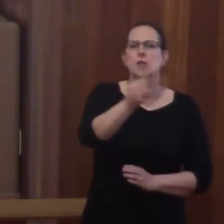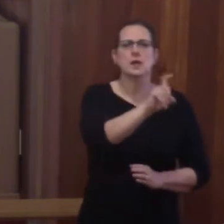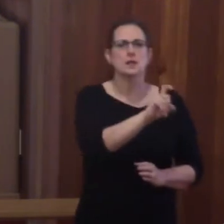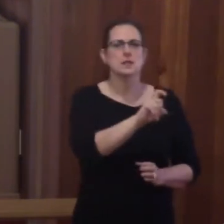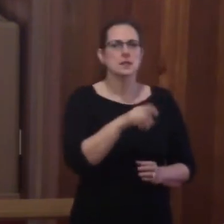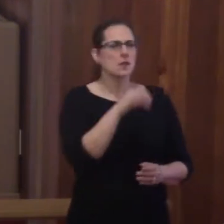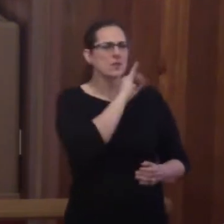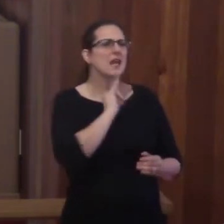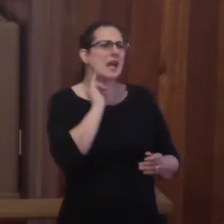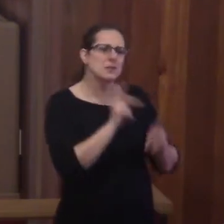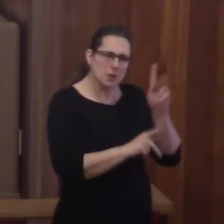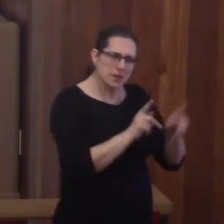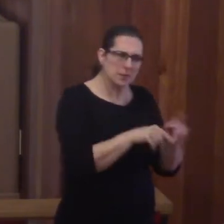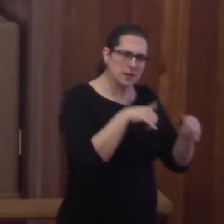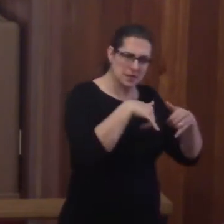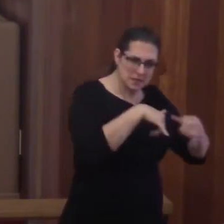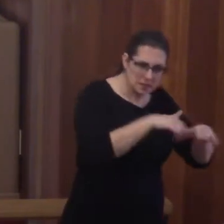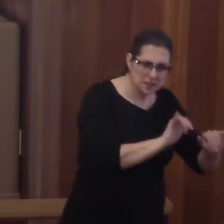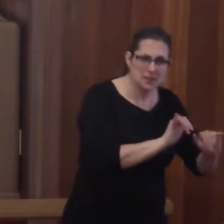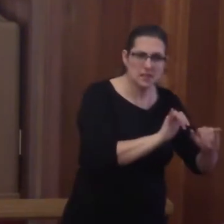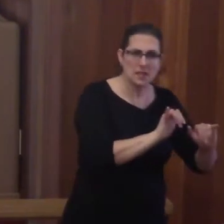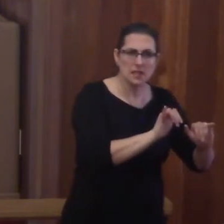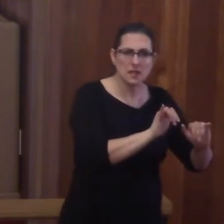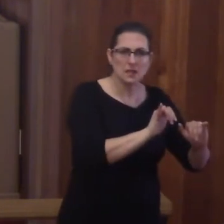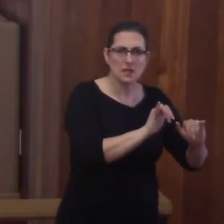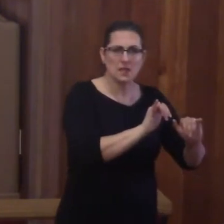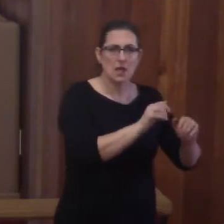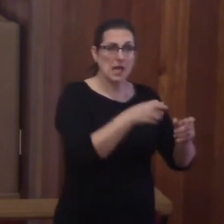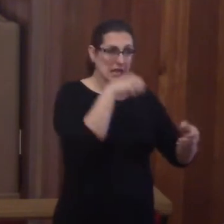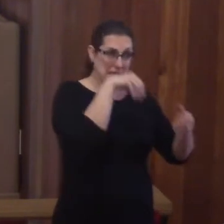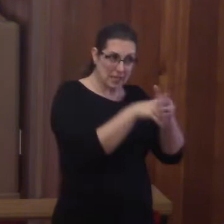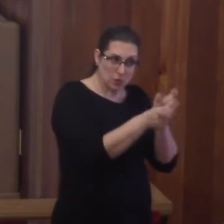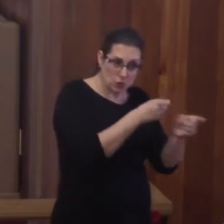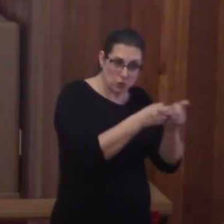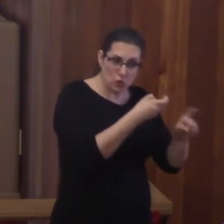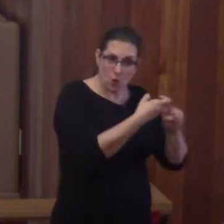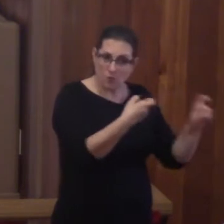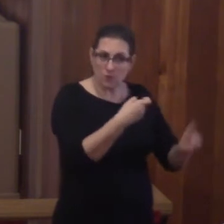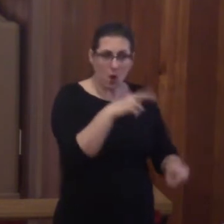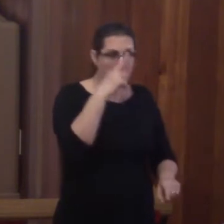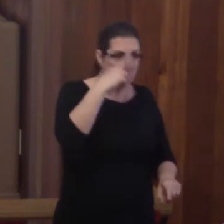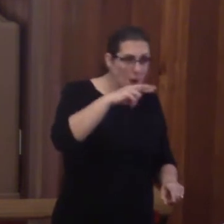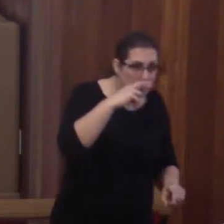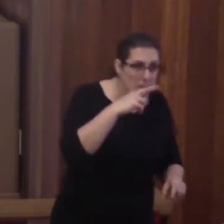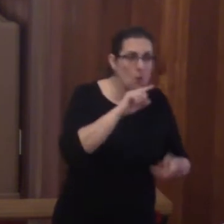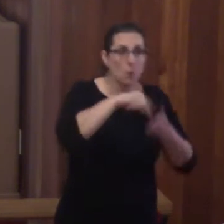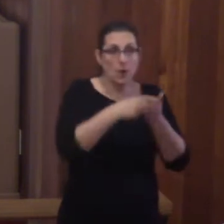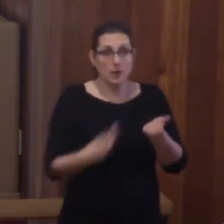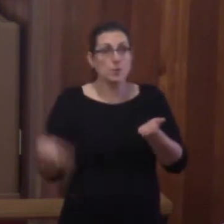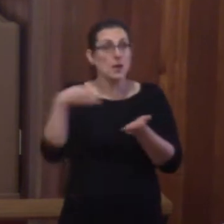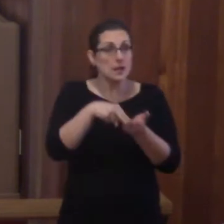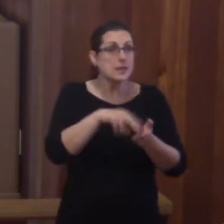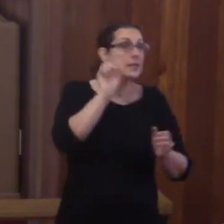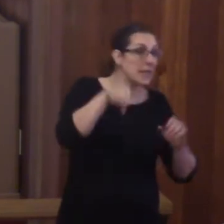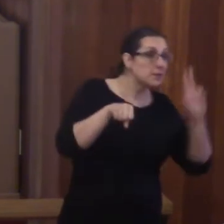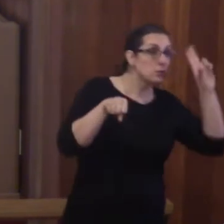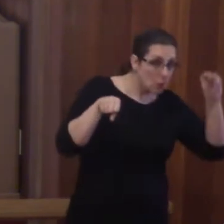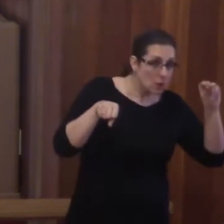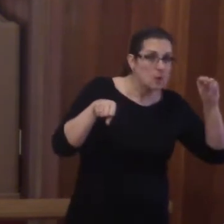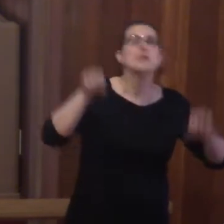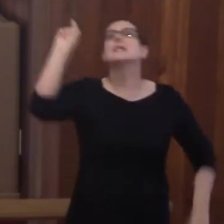Israelites still under the domain of the Roman Empire after the resurrection? Yes or no?